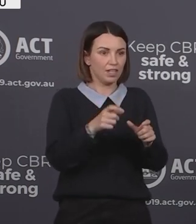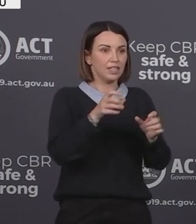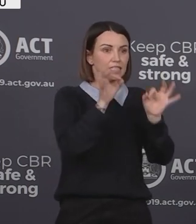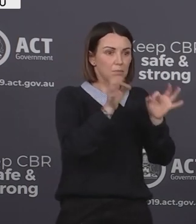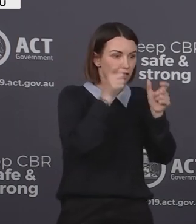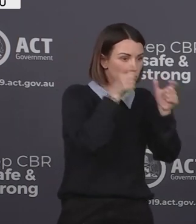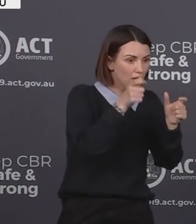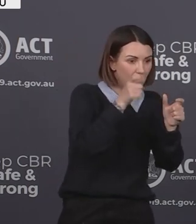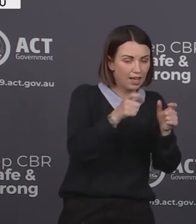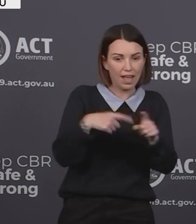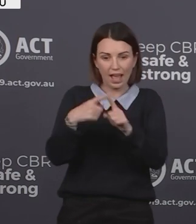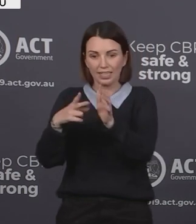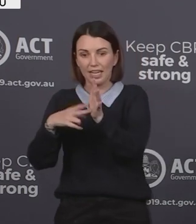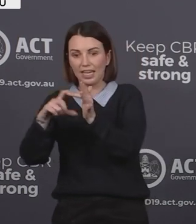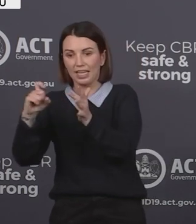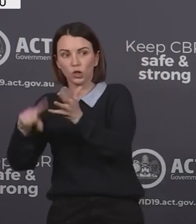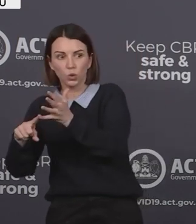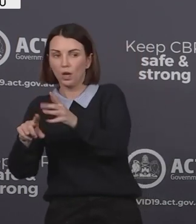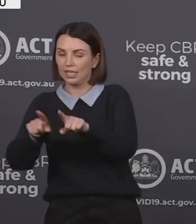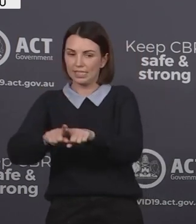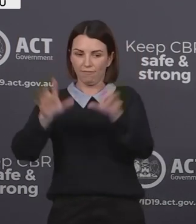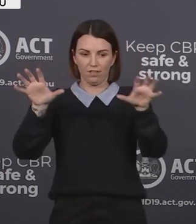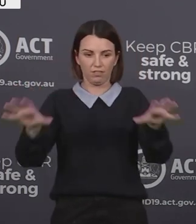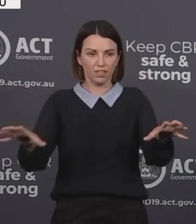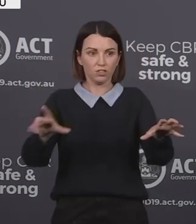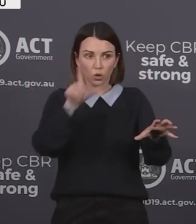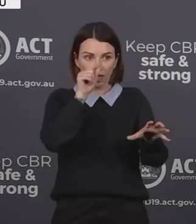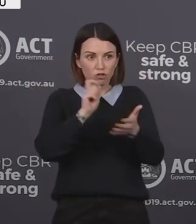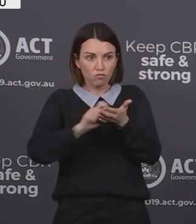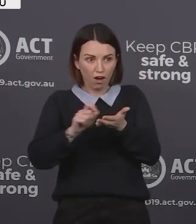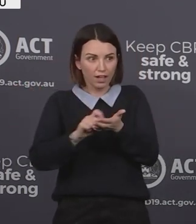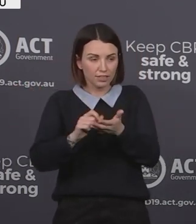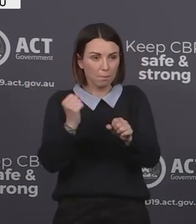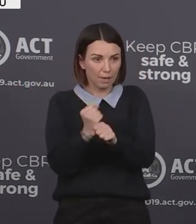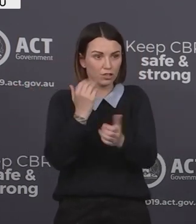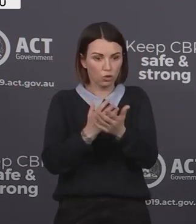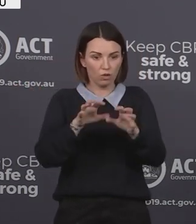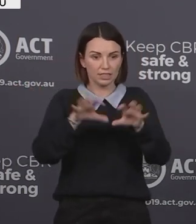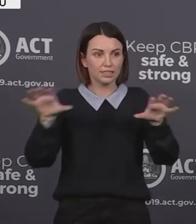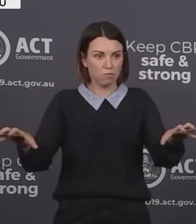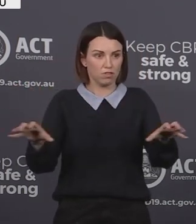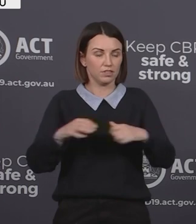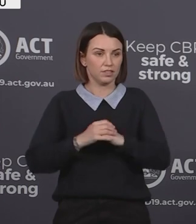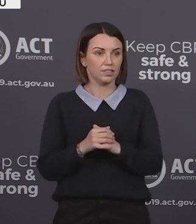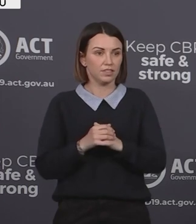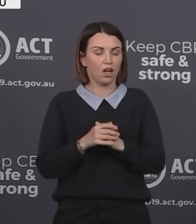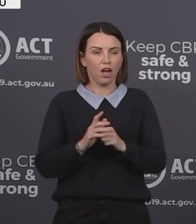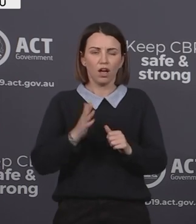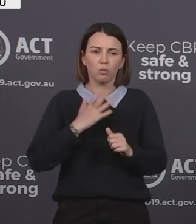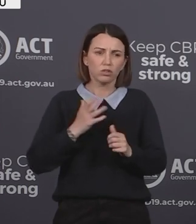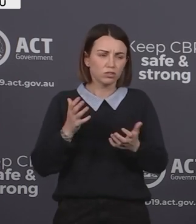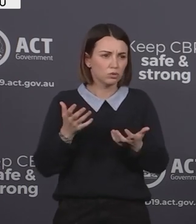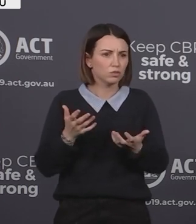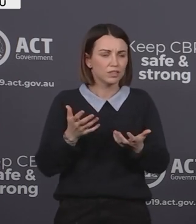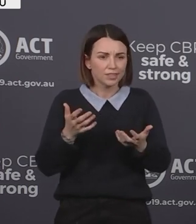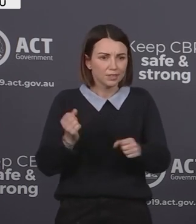really grateful to media if you could bear that in mind in your reporting. I would like to again reassure Canberrans that this